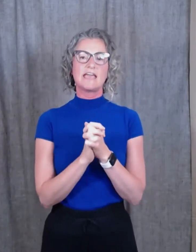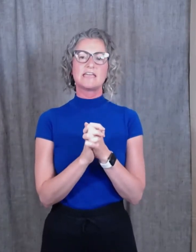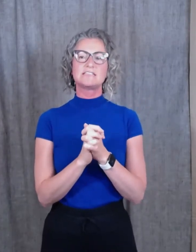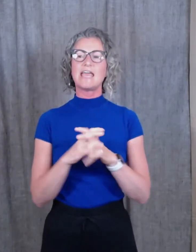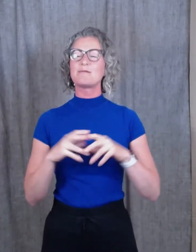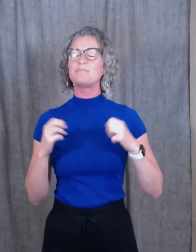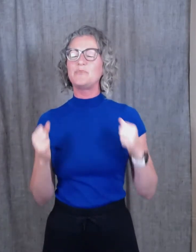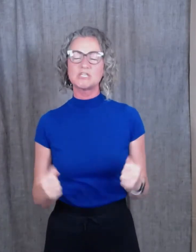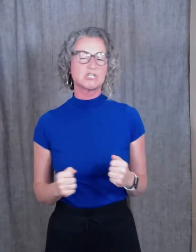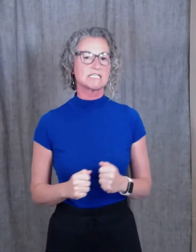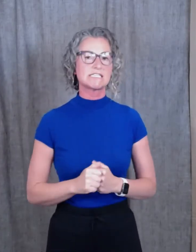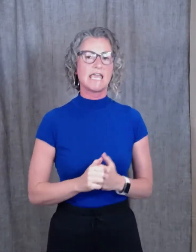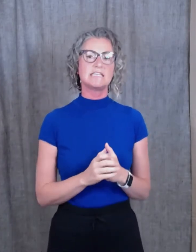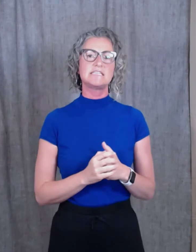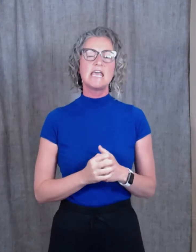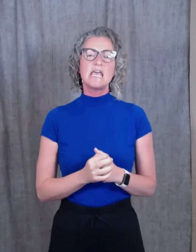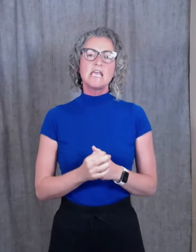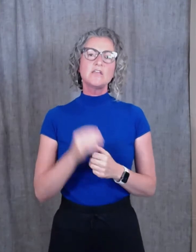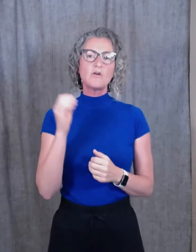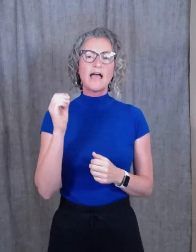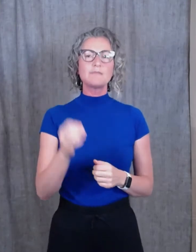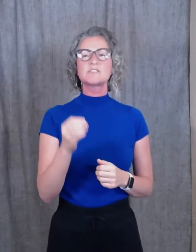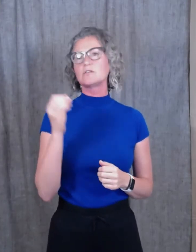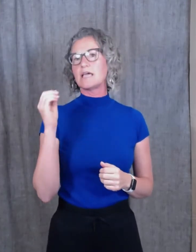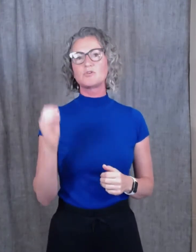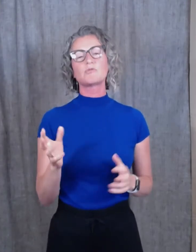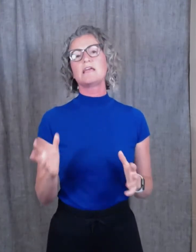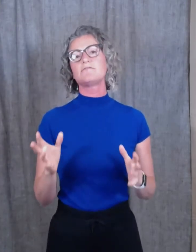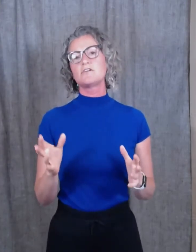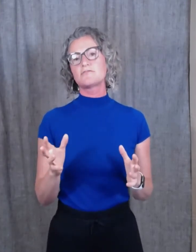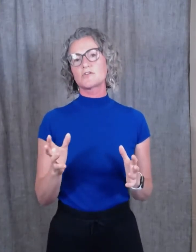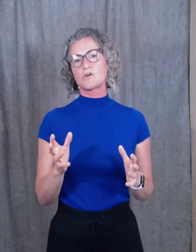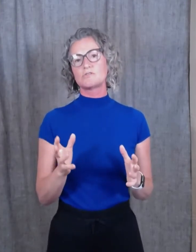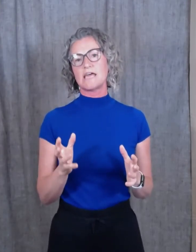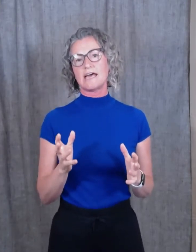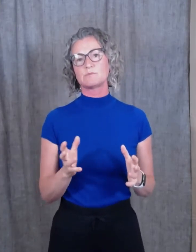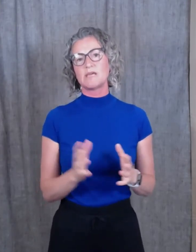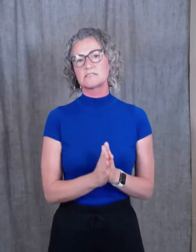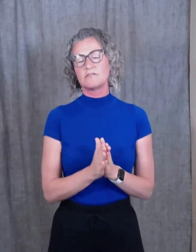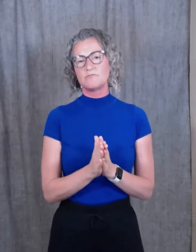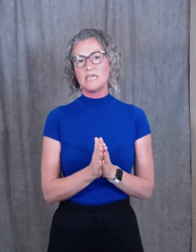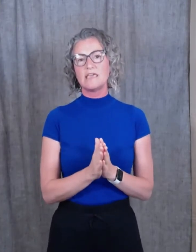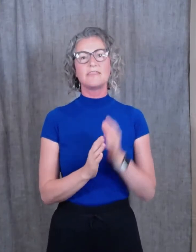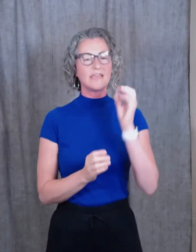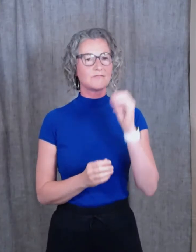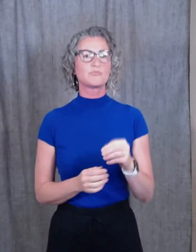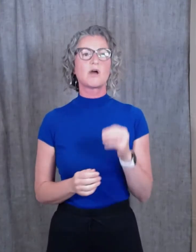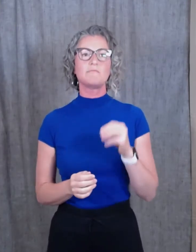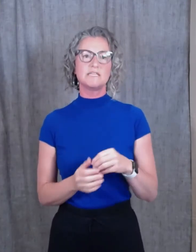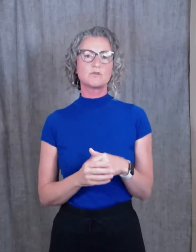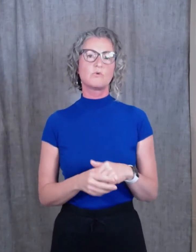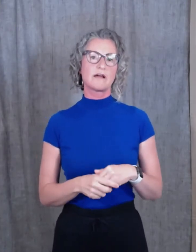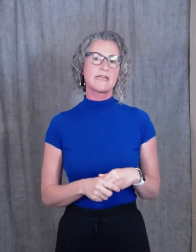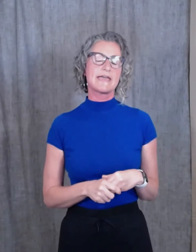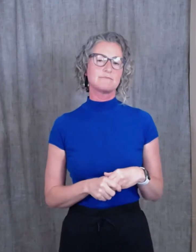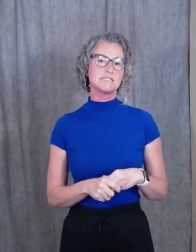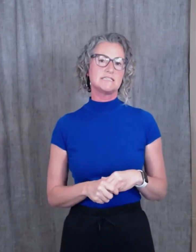ambitious. And, you know, absolutely, I'm grateful for those aspects of me. And they have brought me to where I am today.